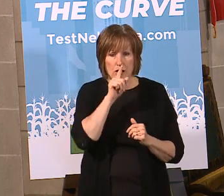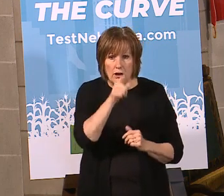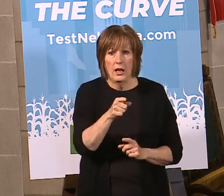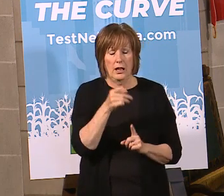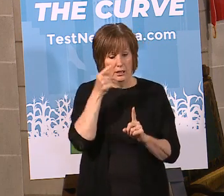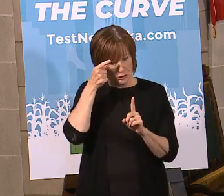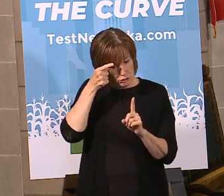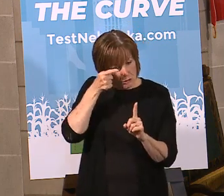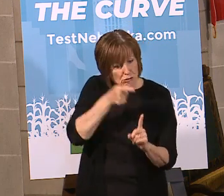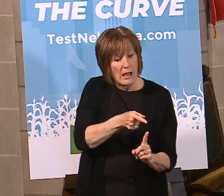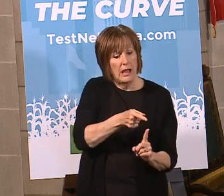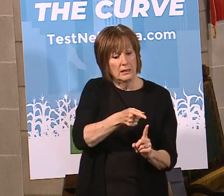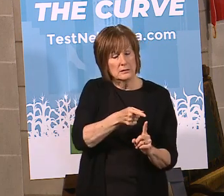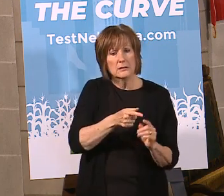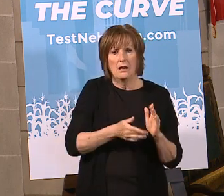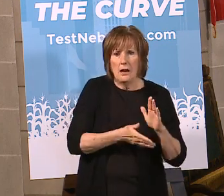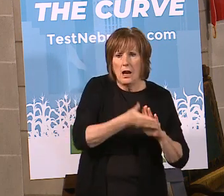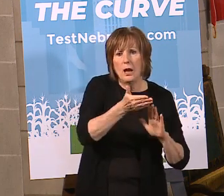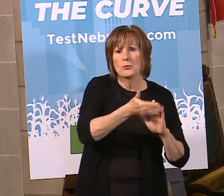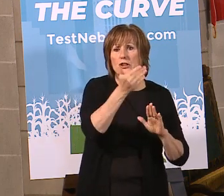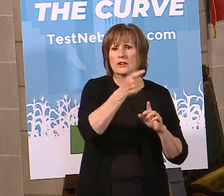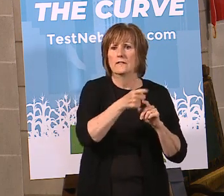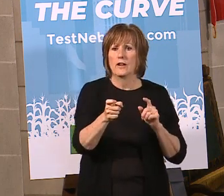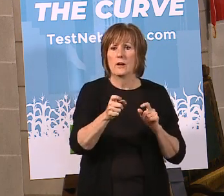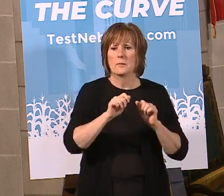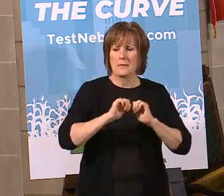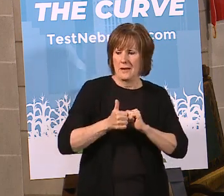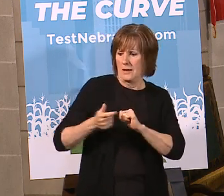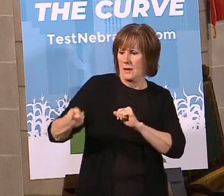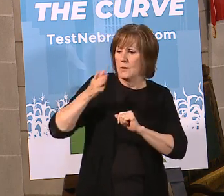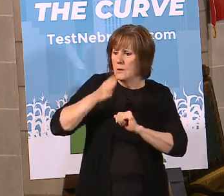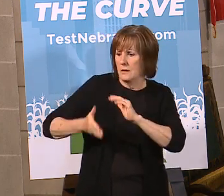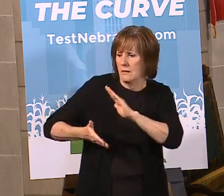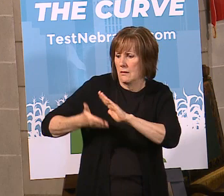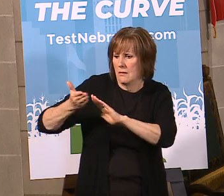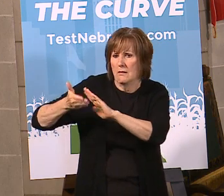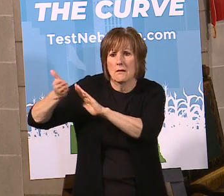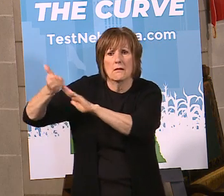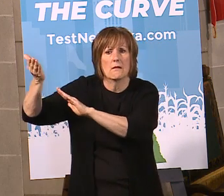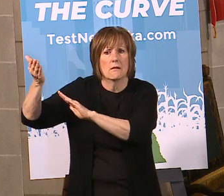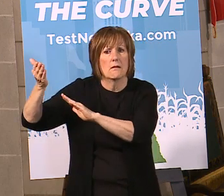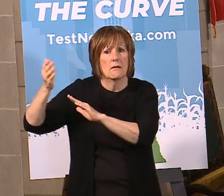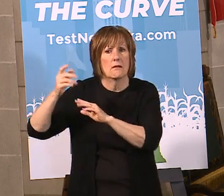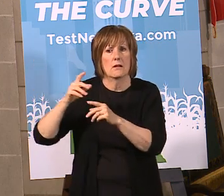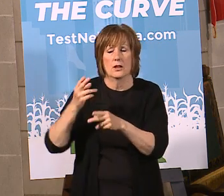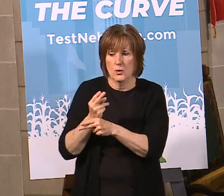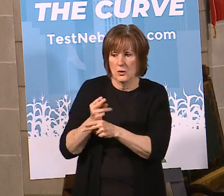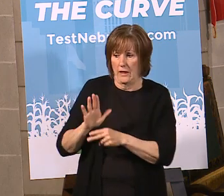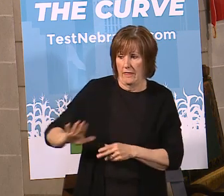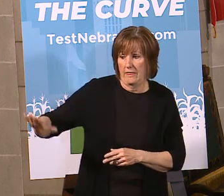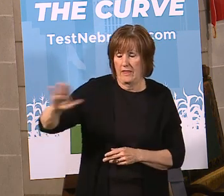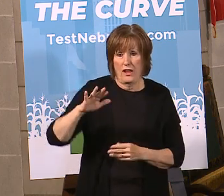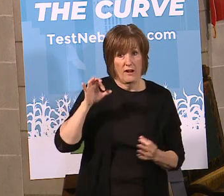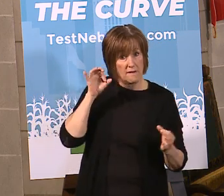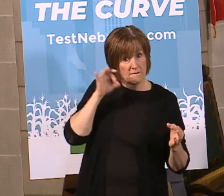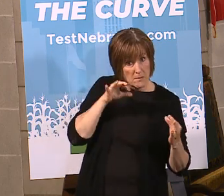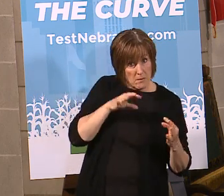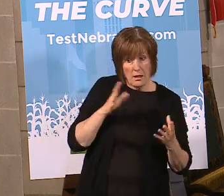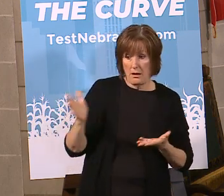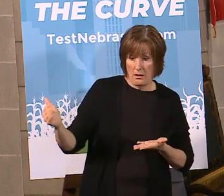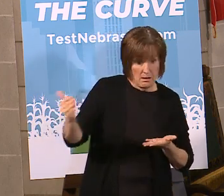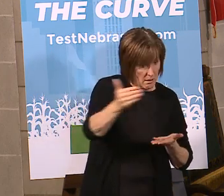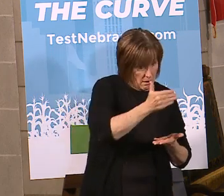directed operation from an execution standpoint, and first and foremost taking their input and then using that input to